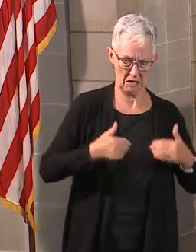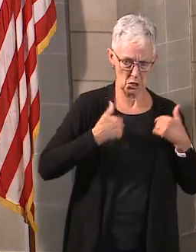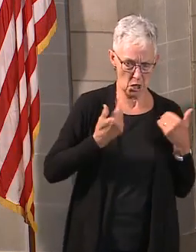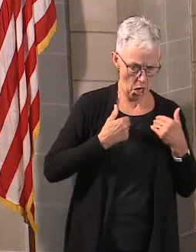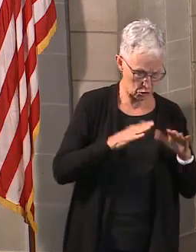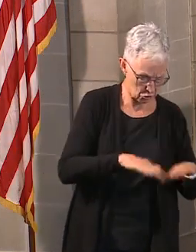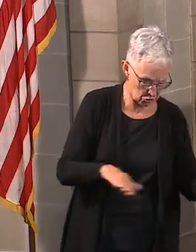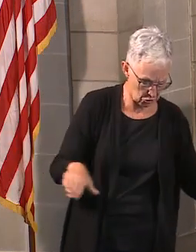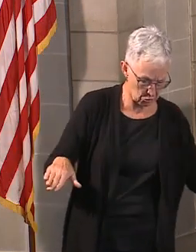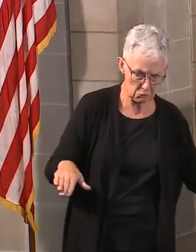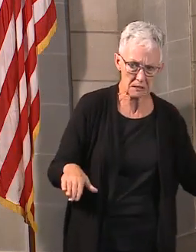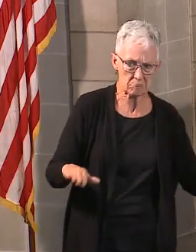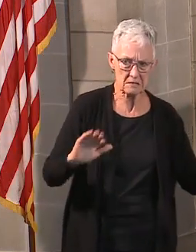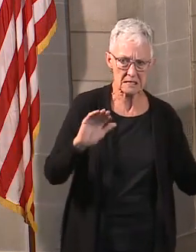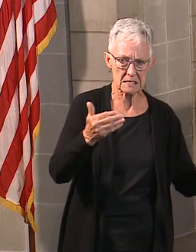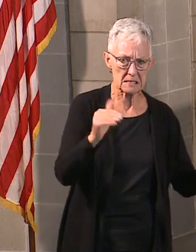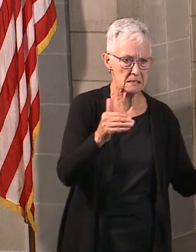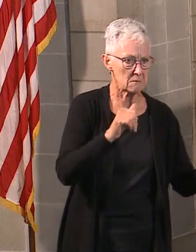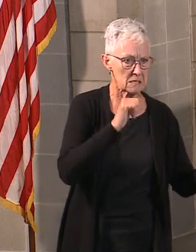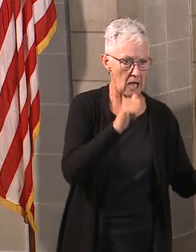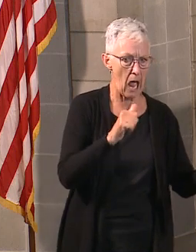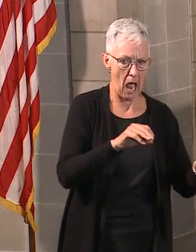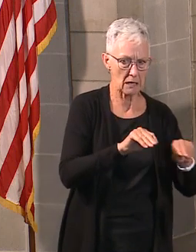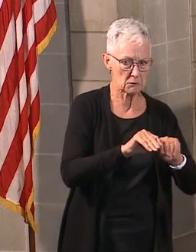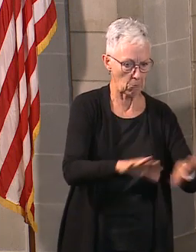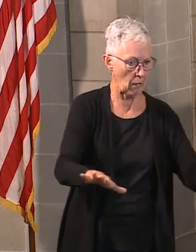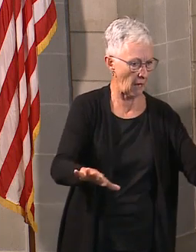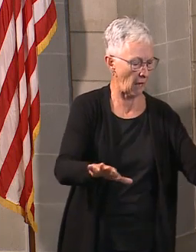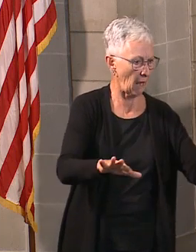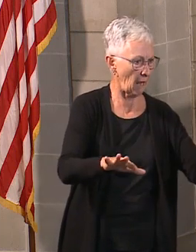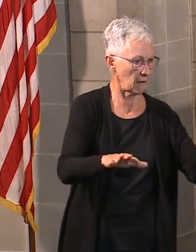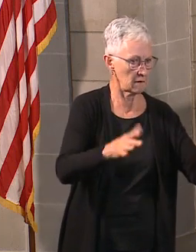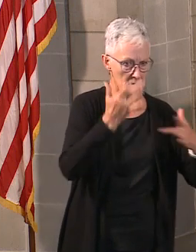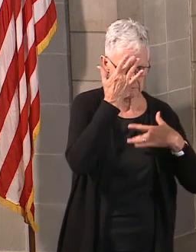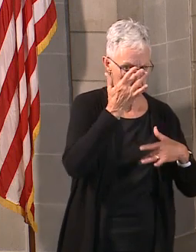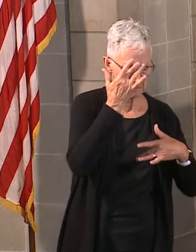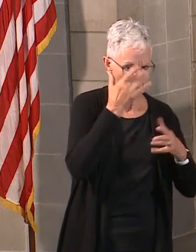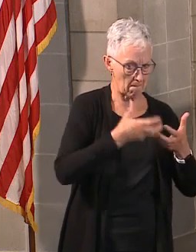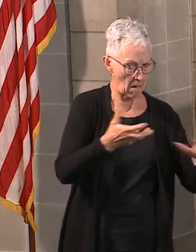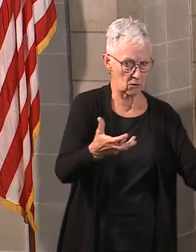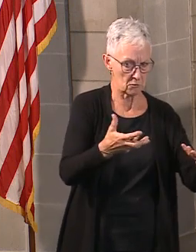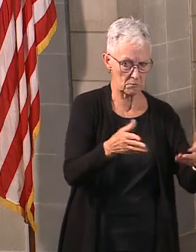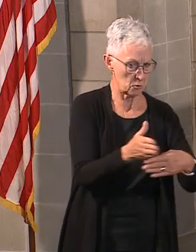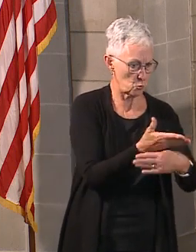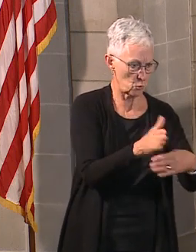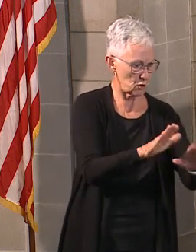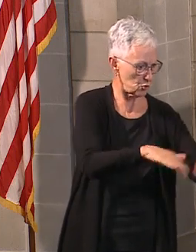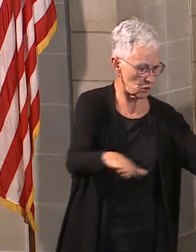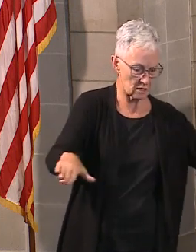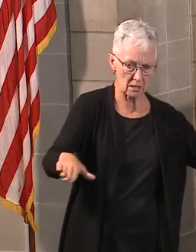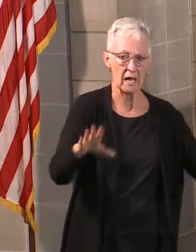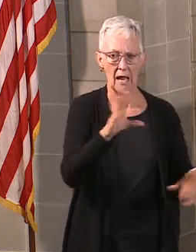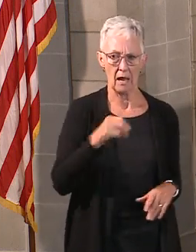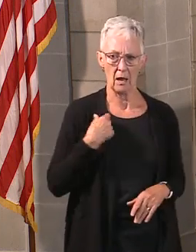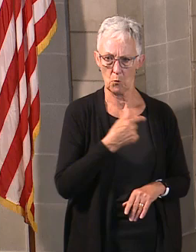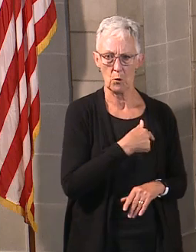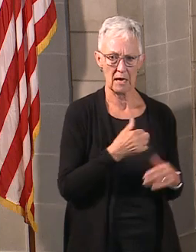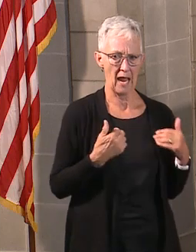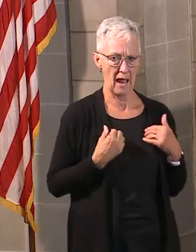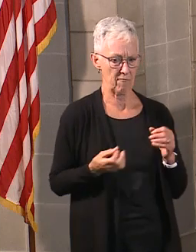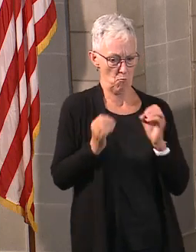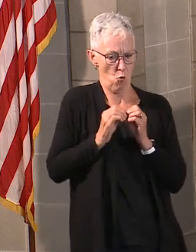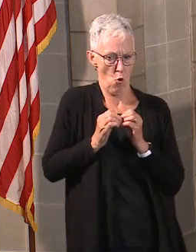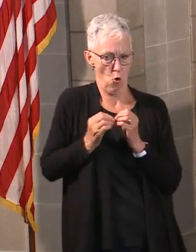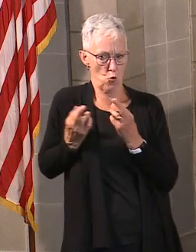tend to transmit it as much. So we know a little bit more from that standpoint. We also have a much greater resource with the response. So for